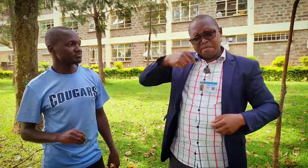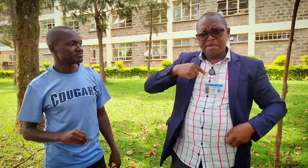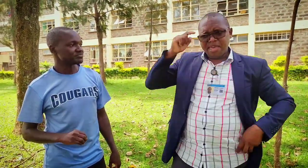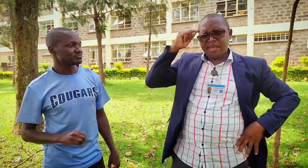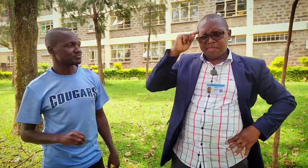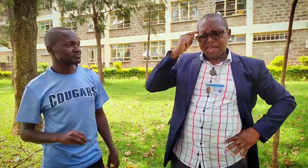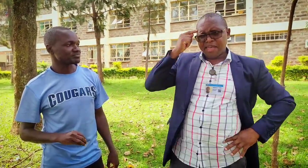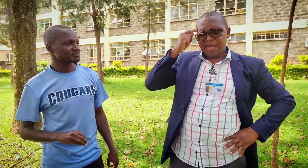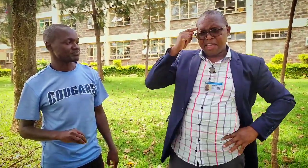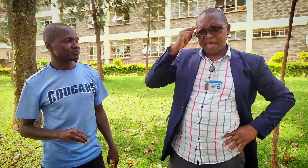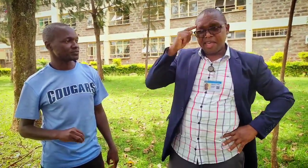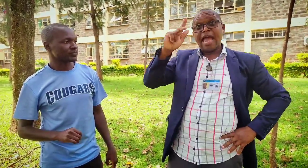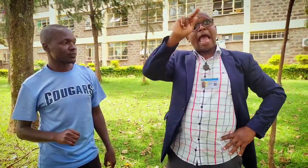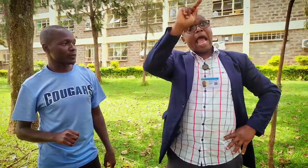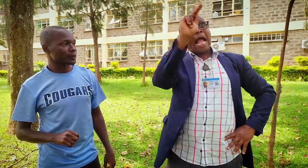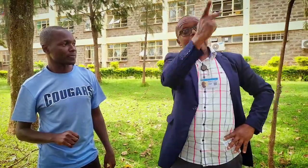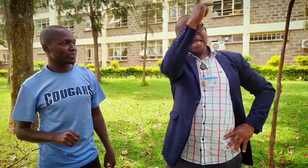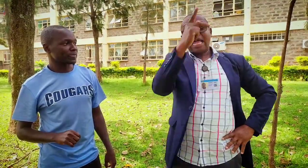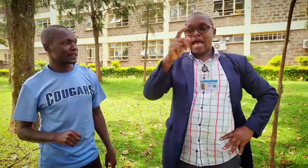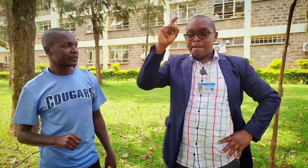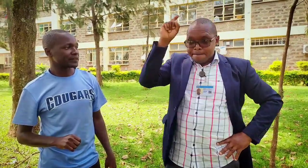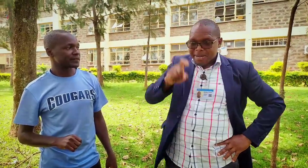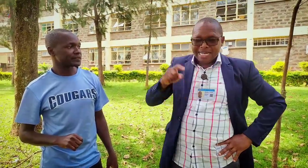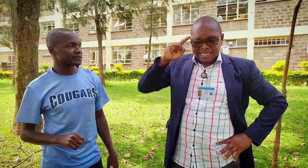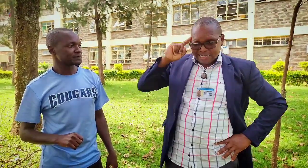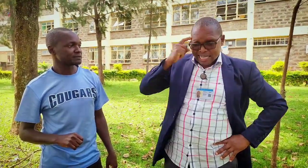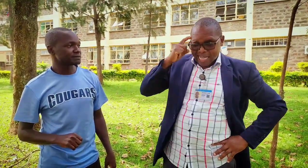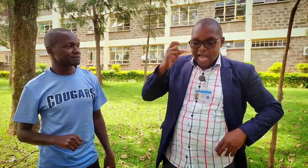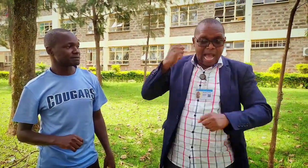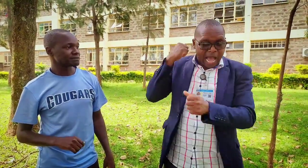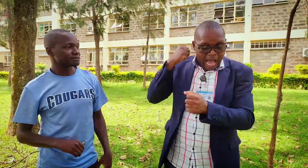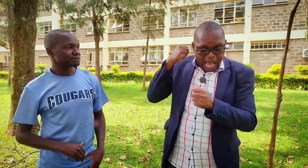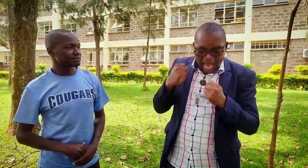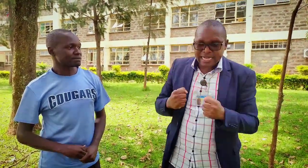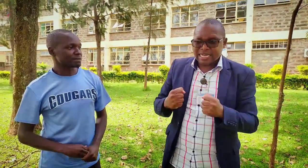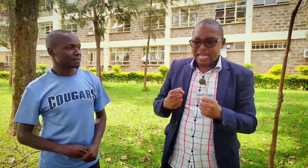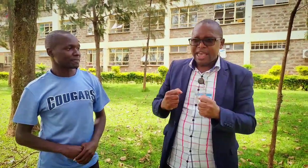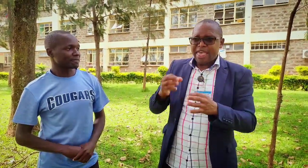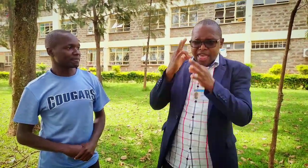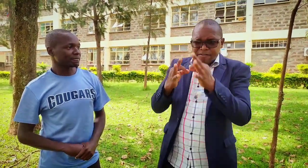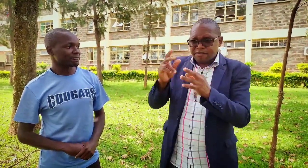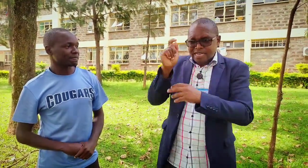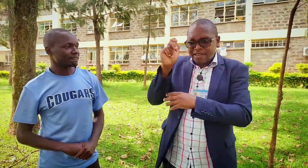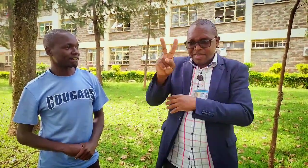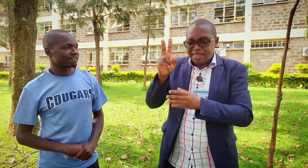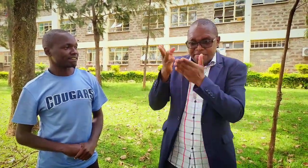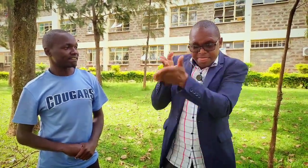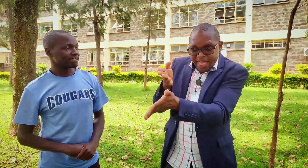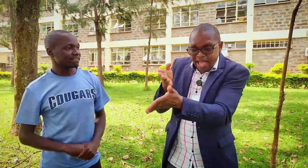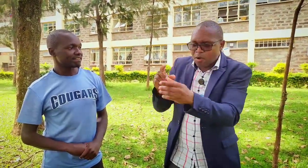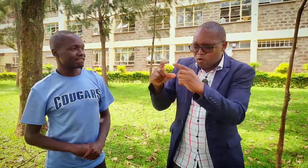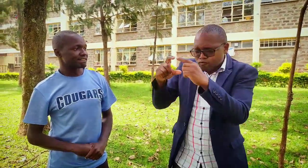now i am thinking that kenya must think hard if tv